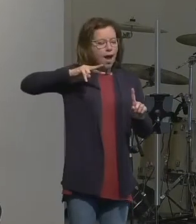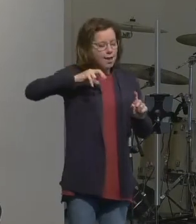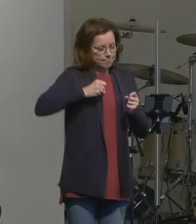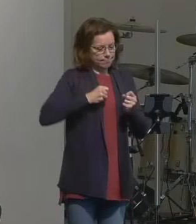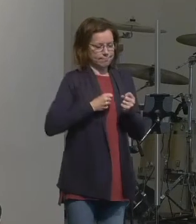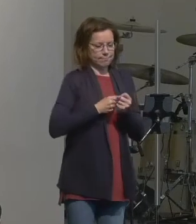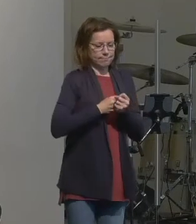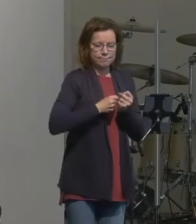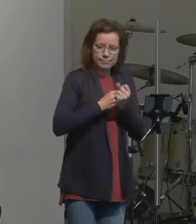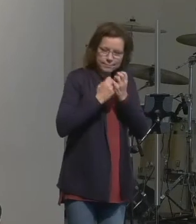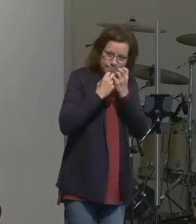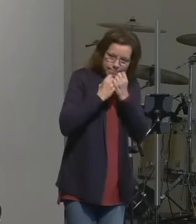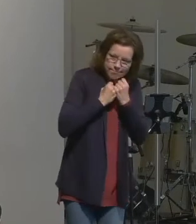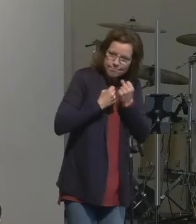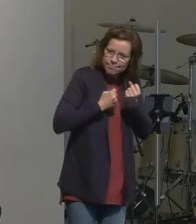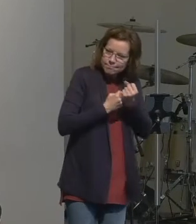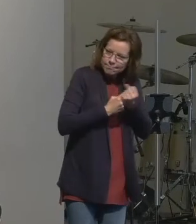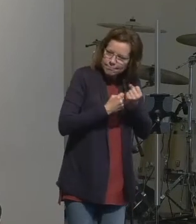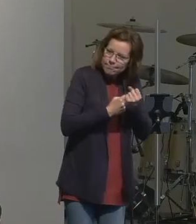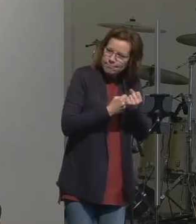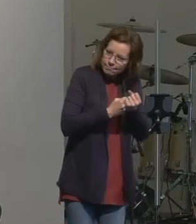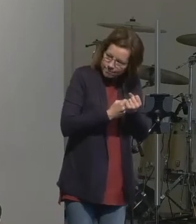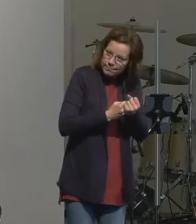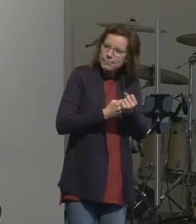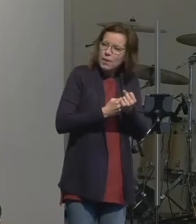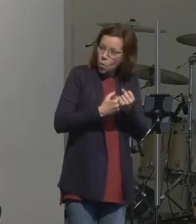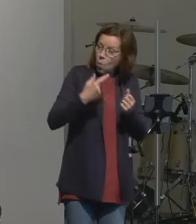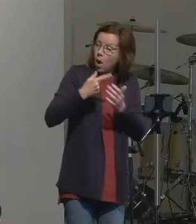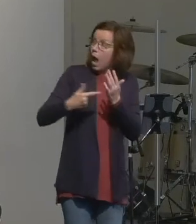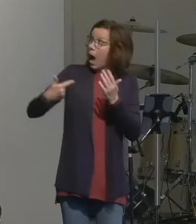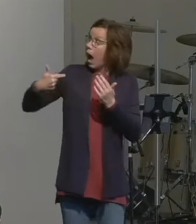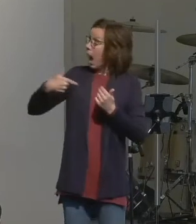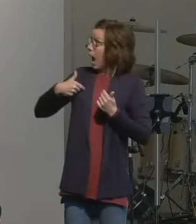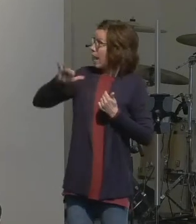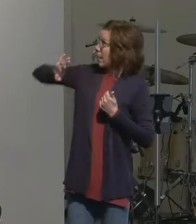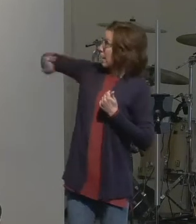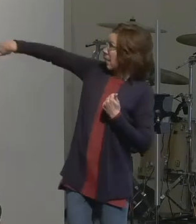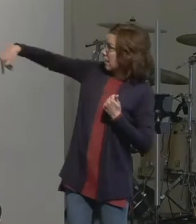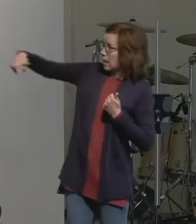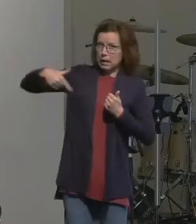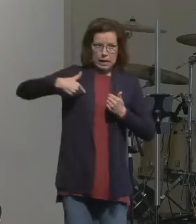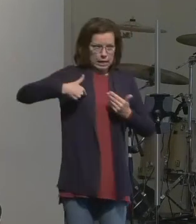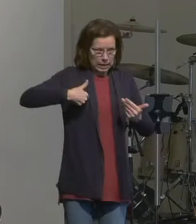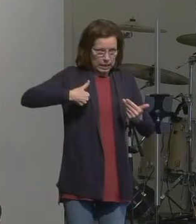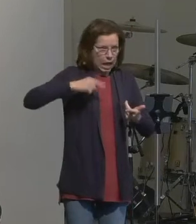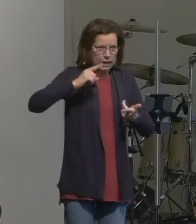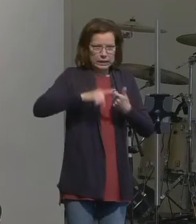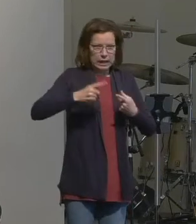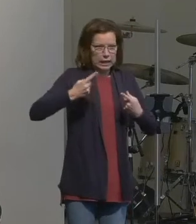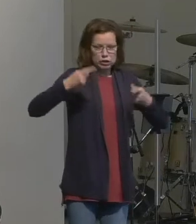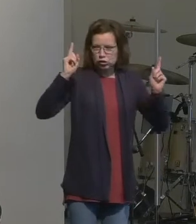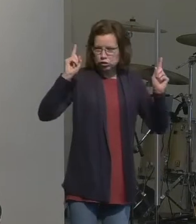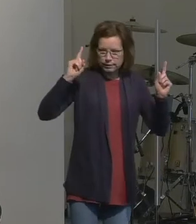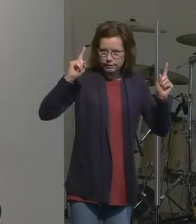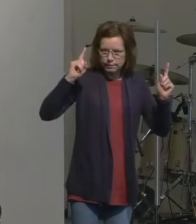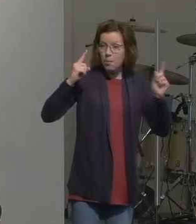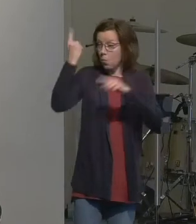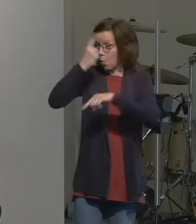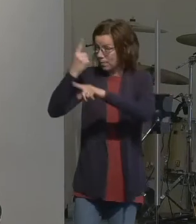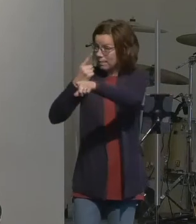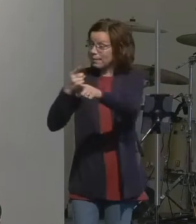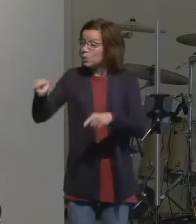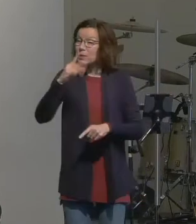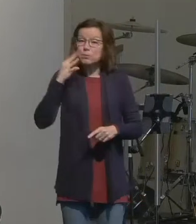what it means is that God is going to give you something that you yourself can't achieve anybody ever got a job that you weren't qualified for